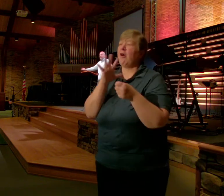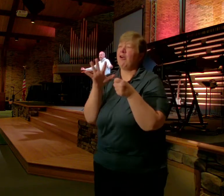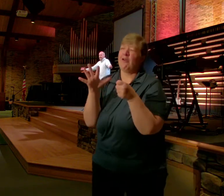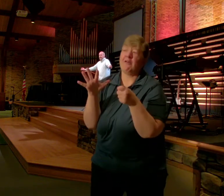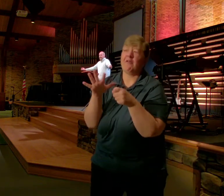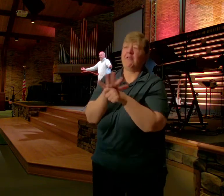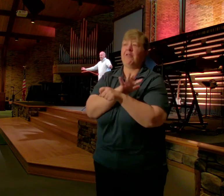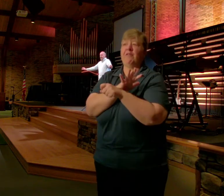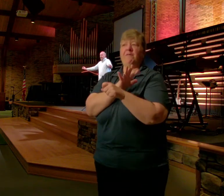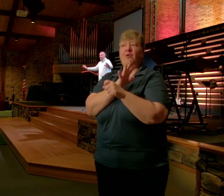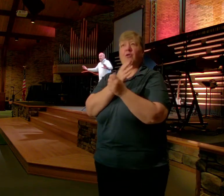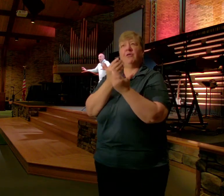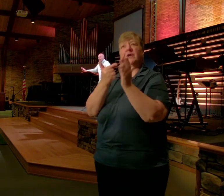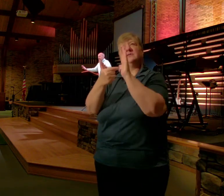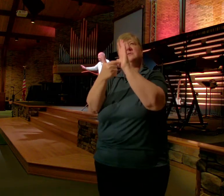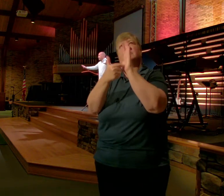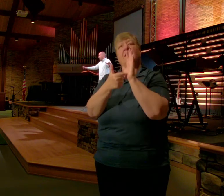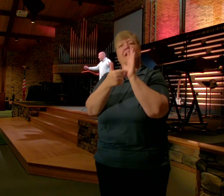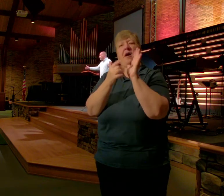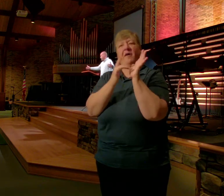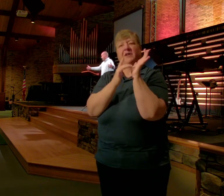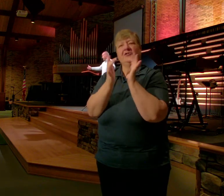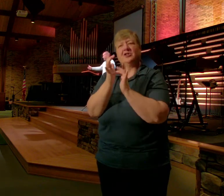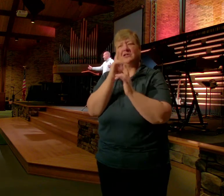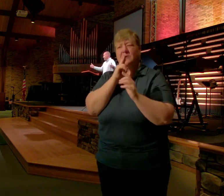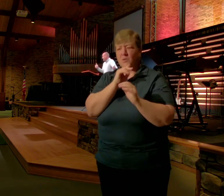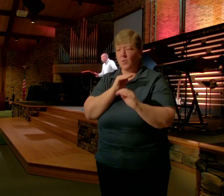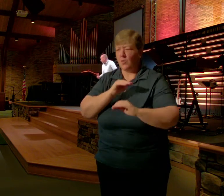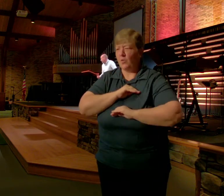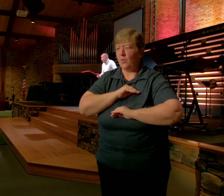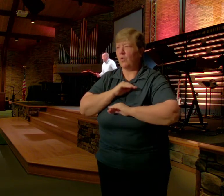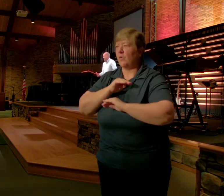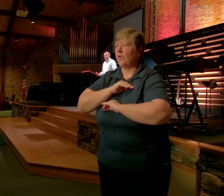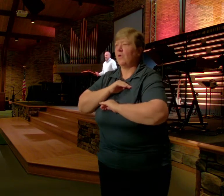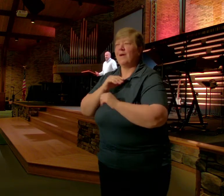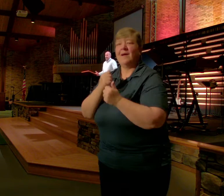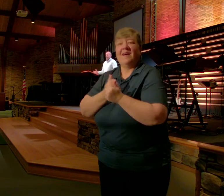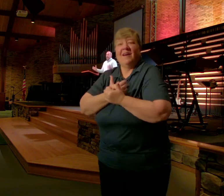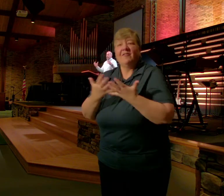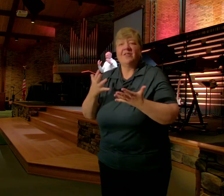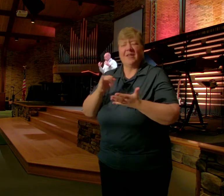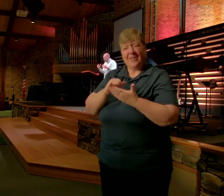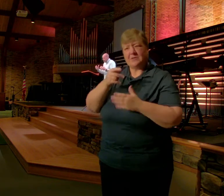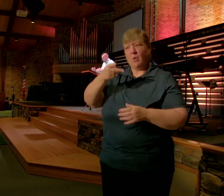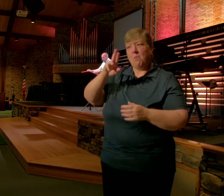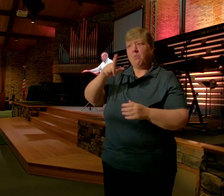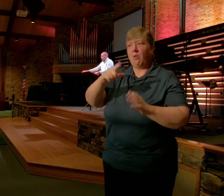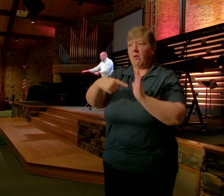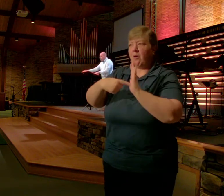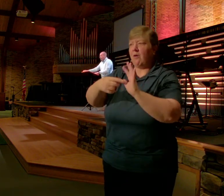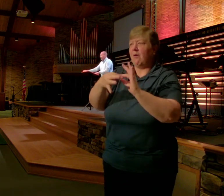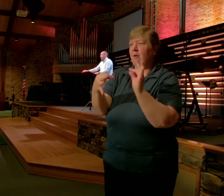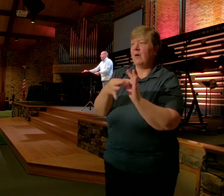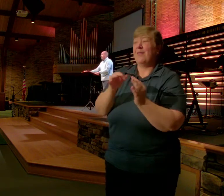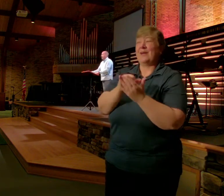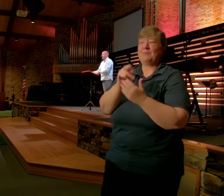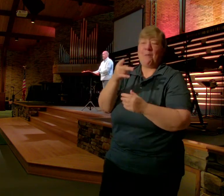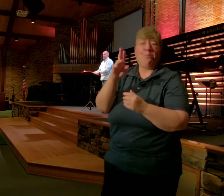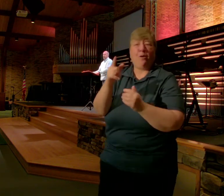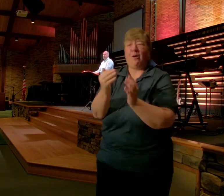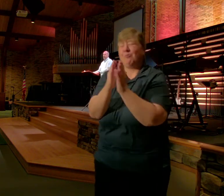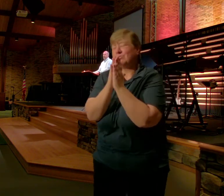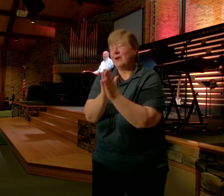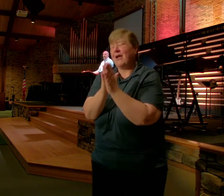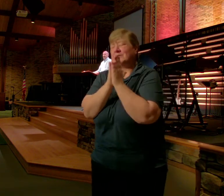Jesus Who fulfills Everything That's what Paul Is saying That's why he prays Over and over For the